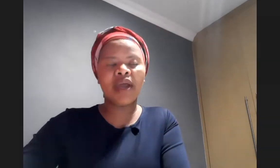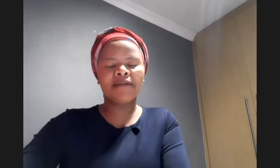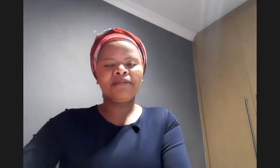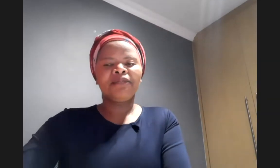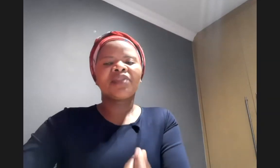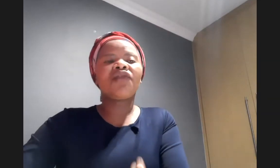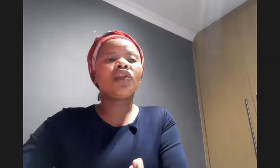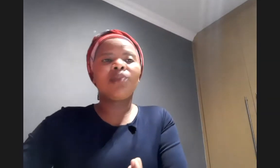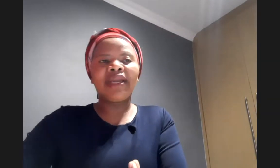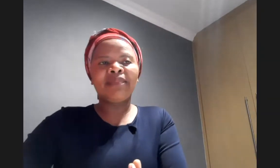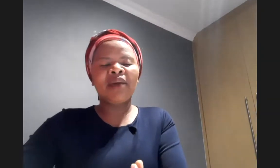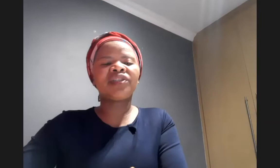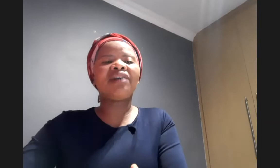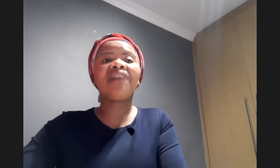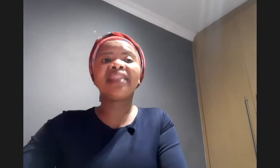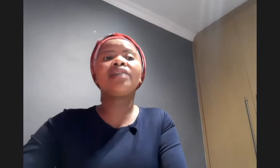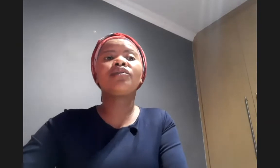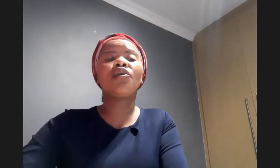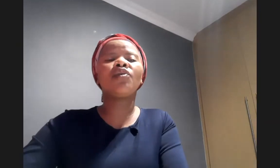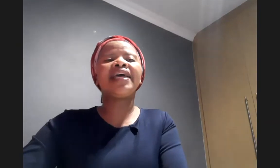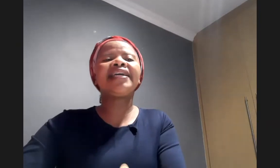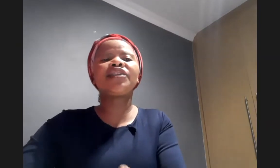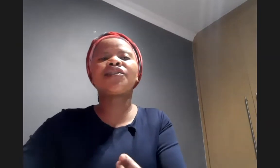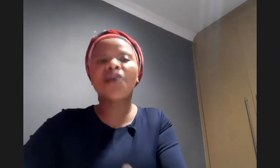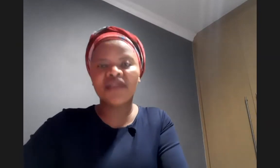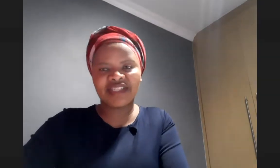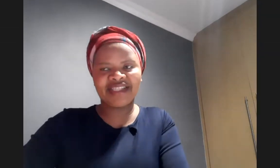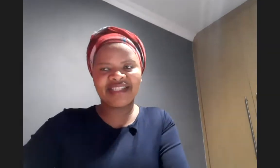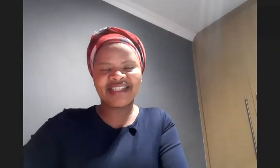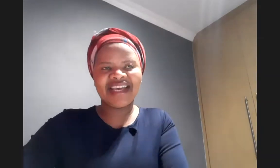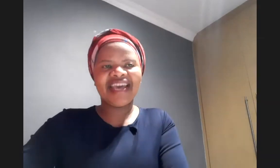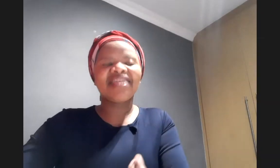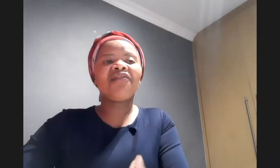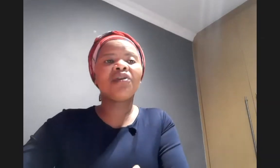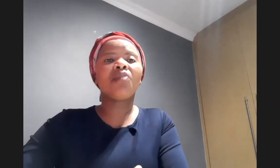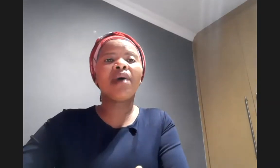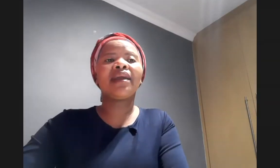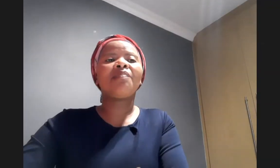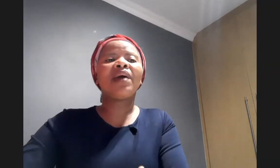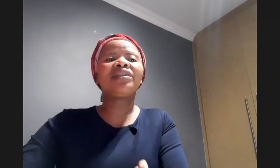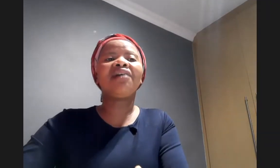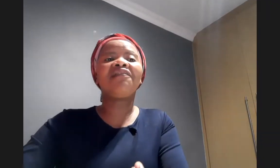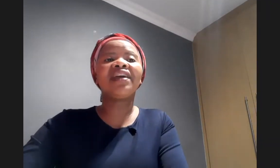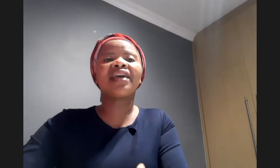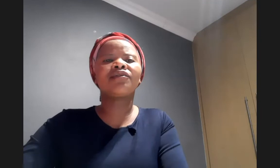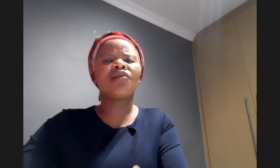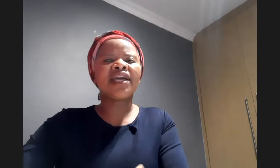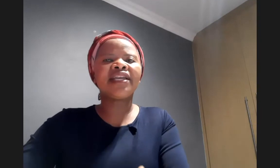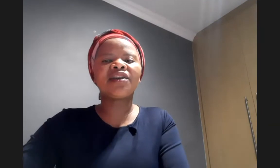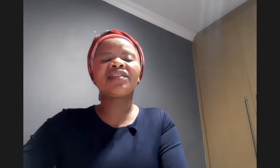the fourth one by which our faith can grow is service the fourth one by which our faith can grow is service